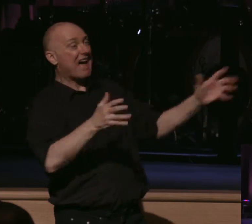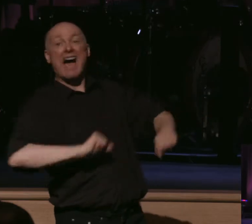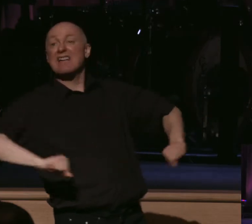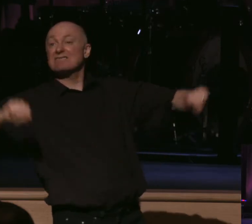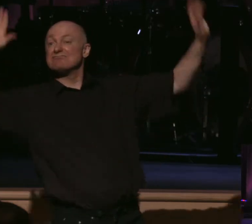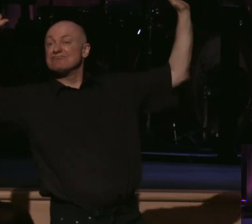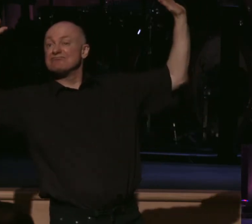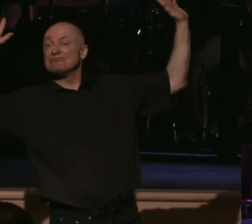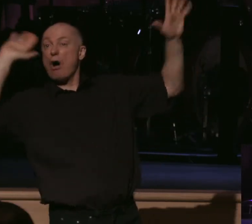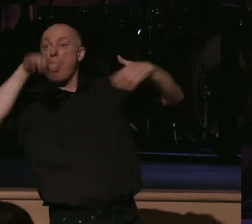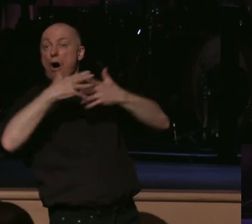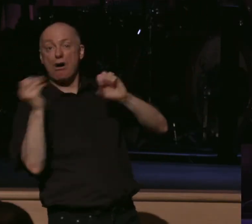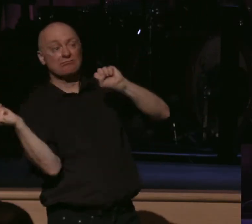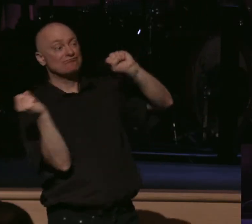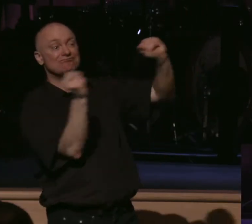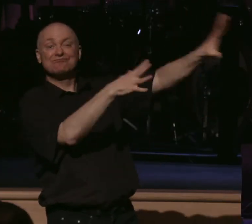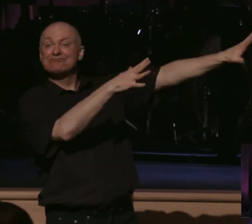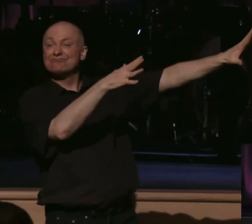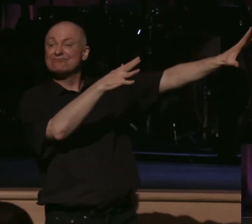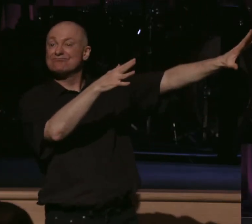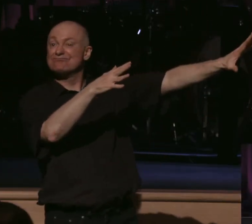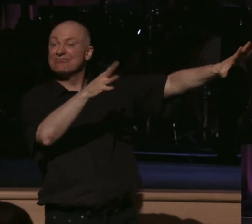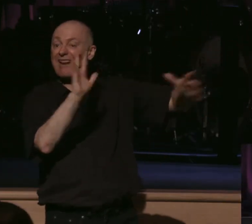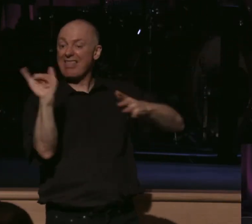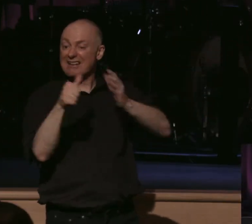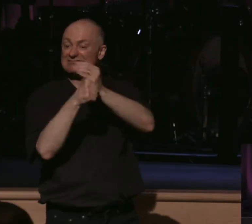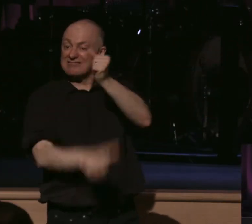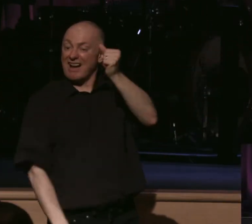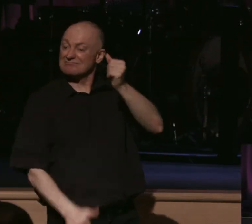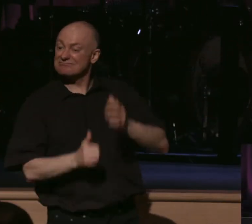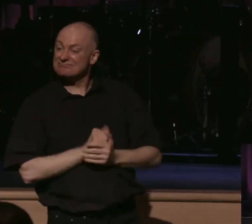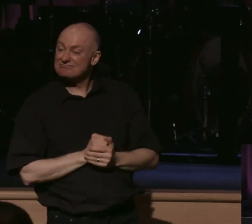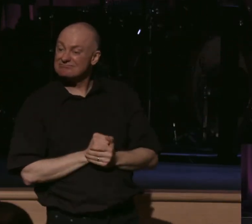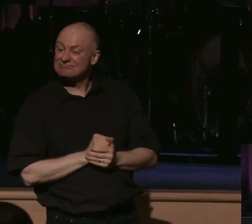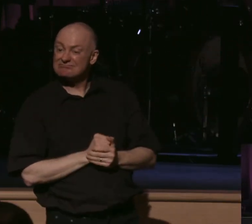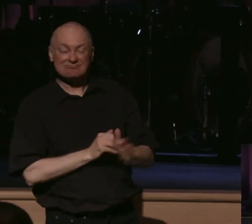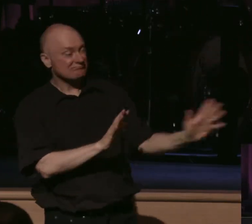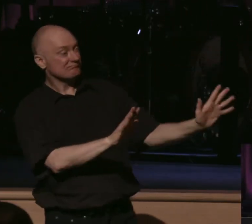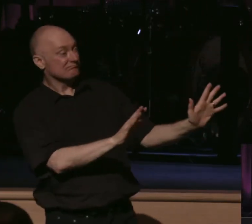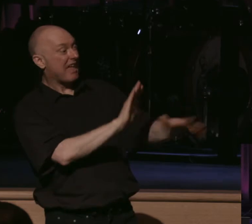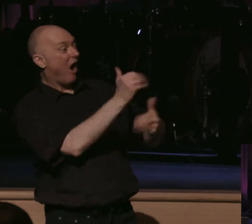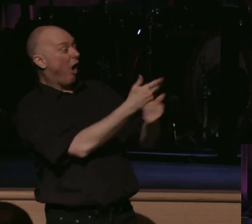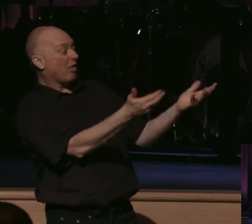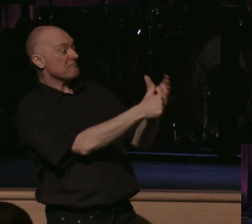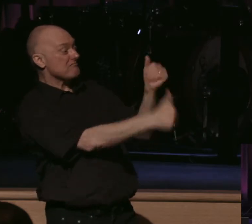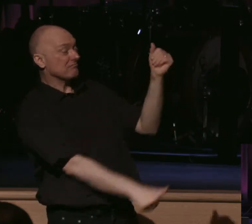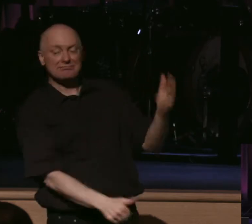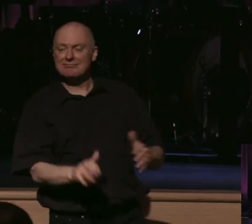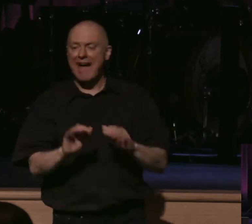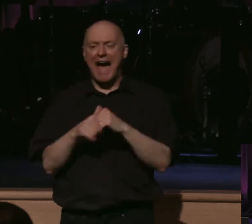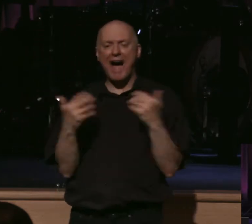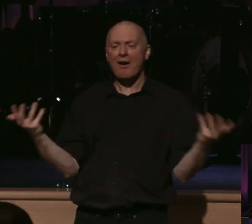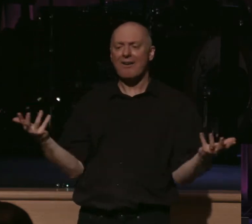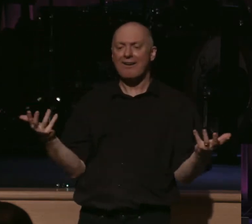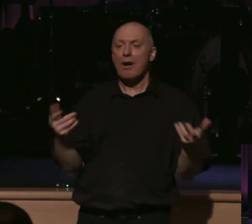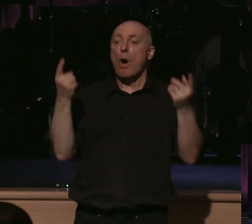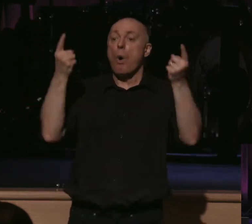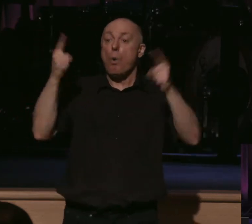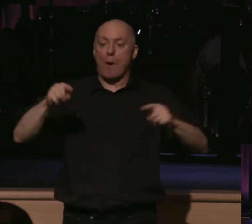that I have. I consider them rubbish. I consider them dumb. The text says technically, I consider that lost. How, Paul? How? When compared